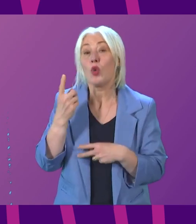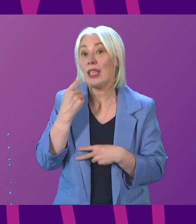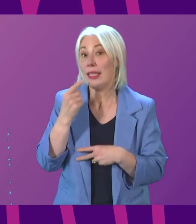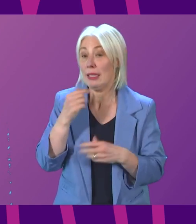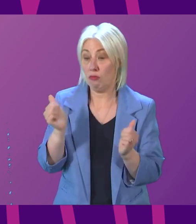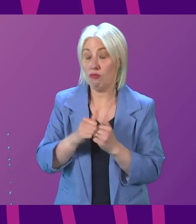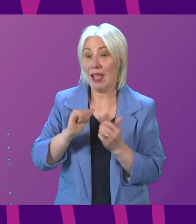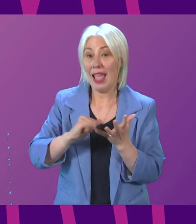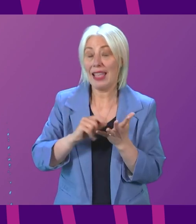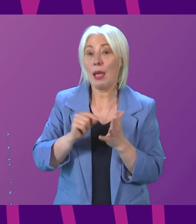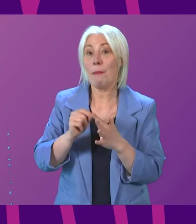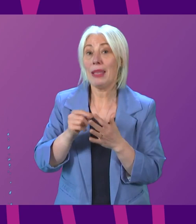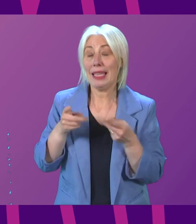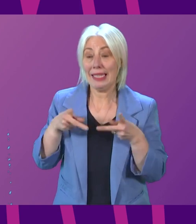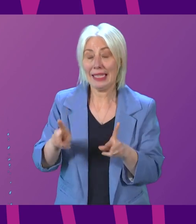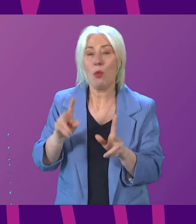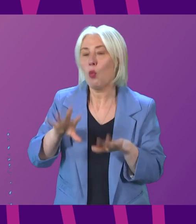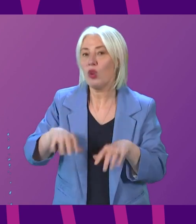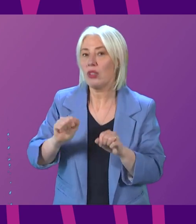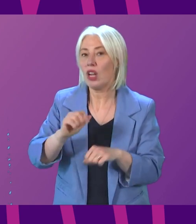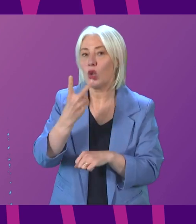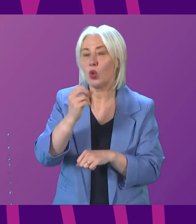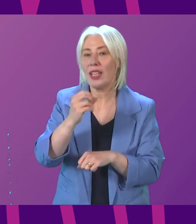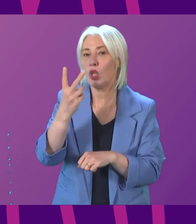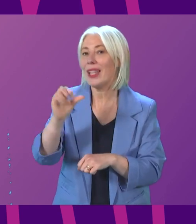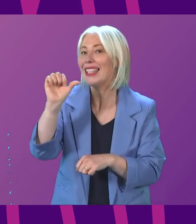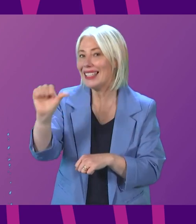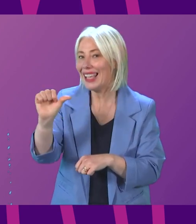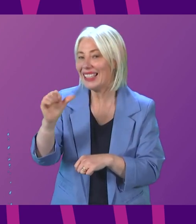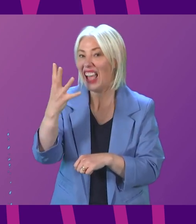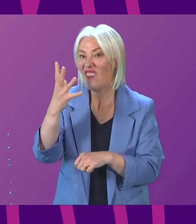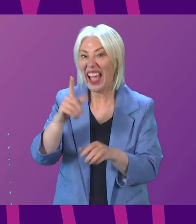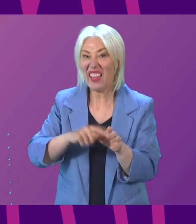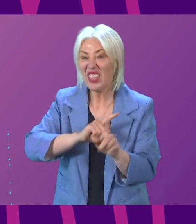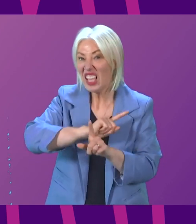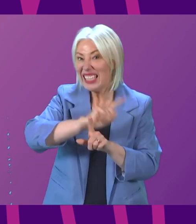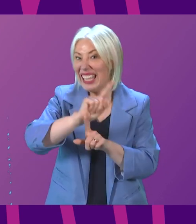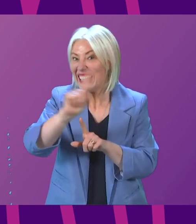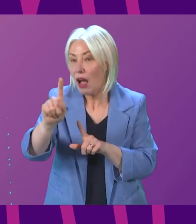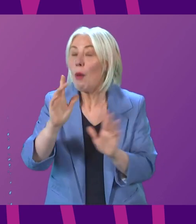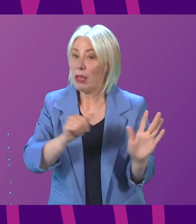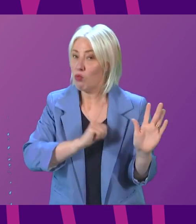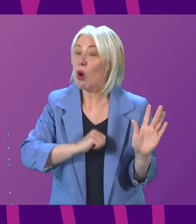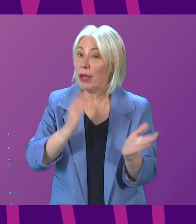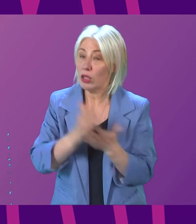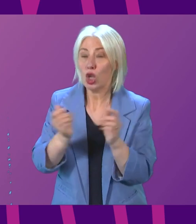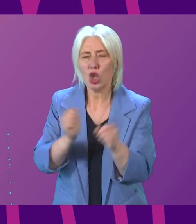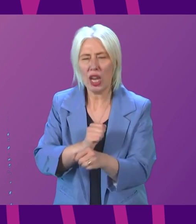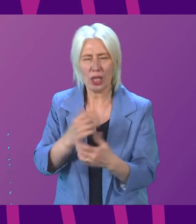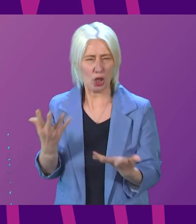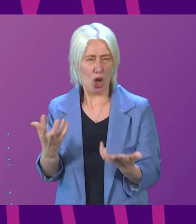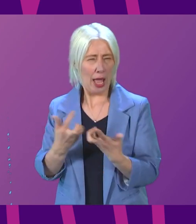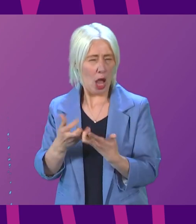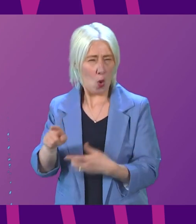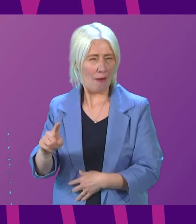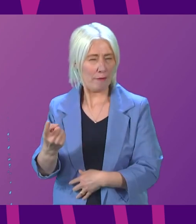SNP scheme will not open until 2026, five years after the promise was made. How can the